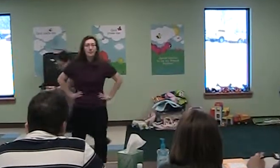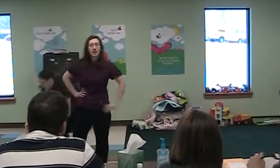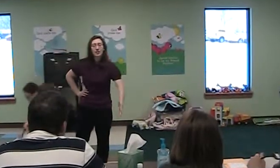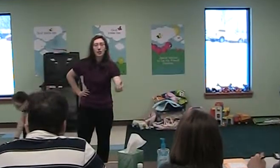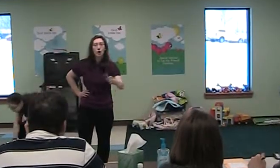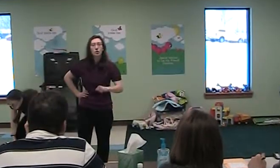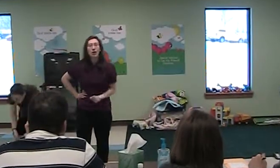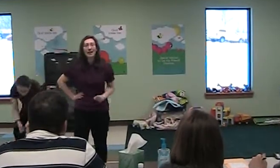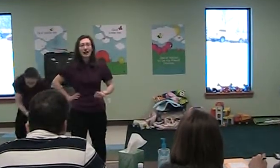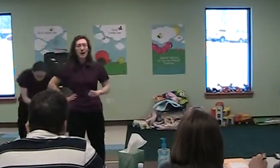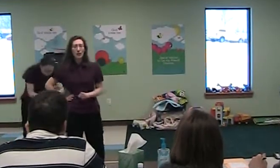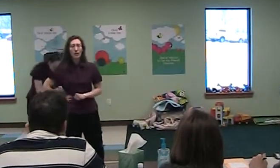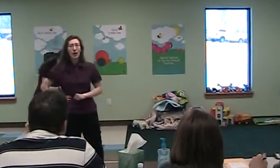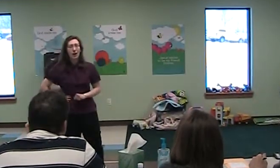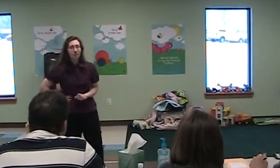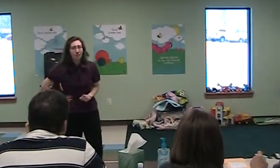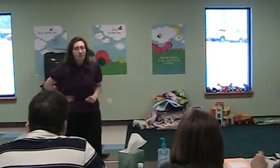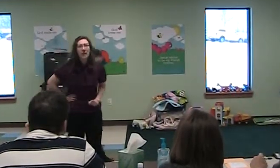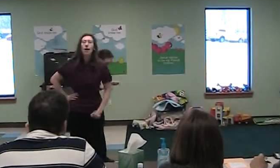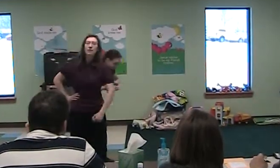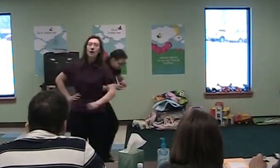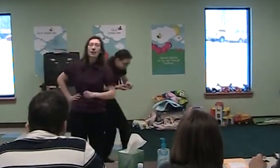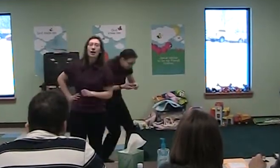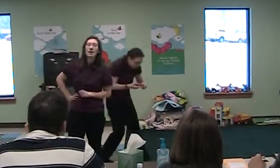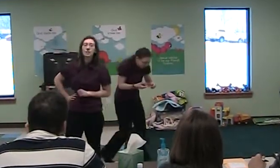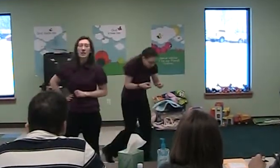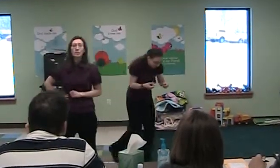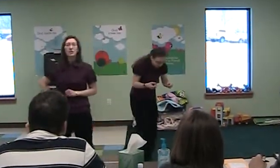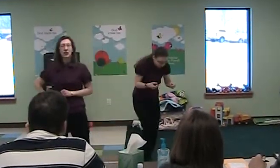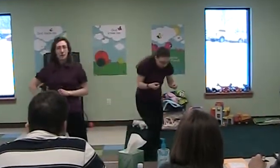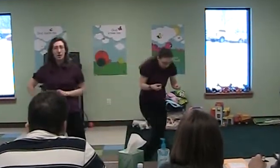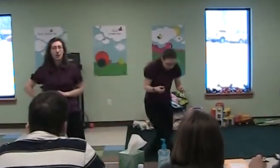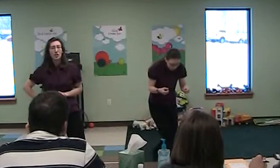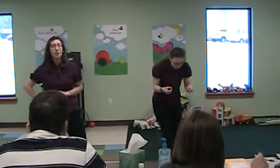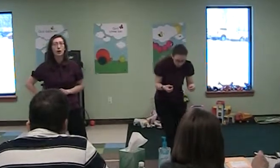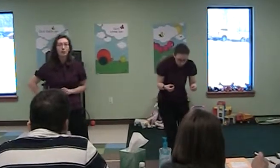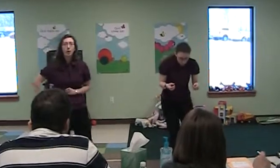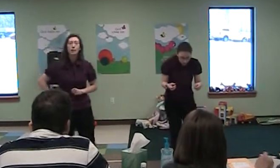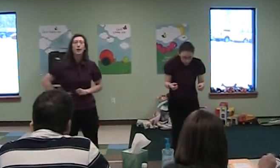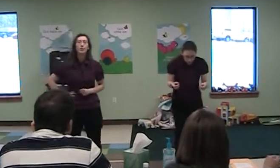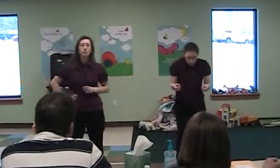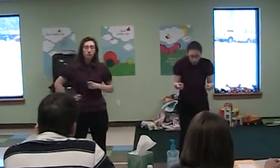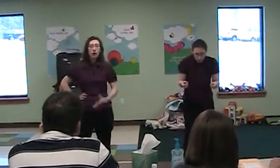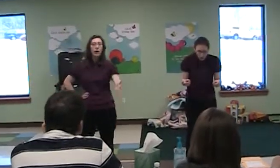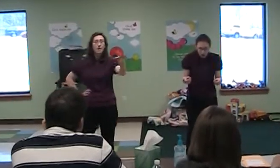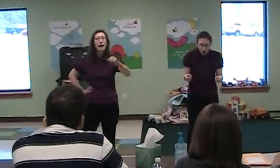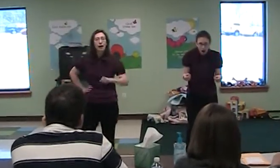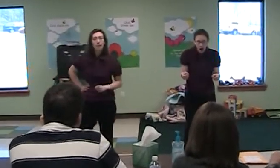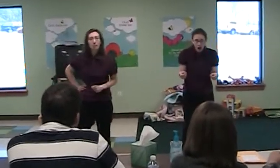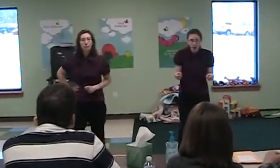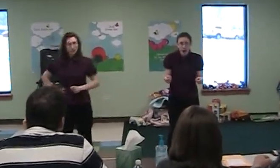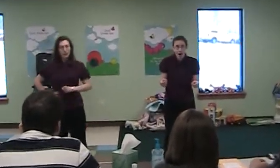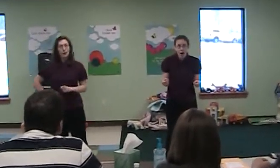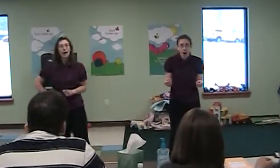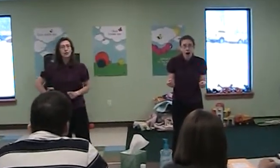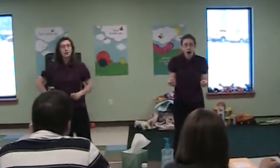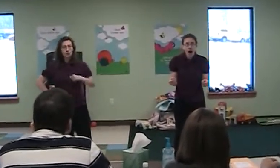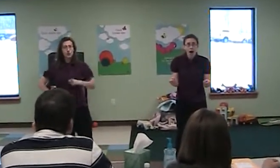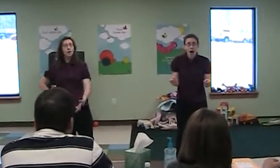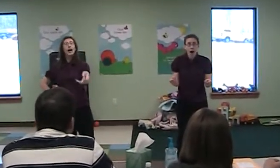It's the worst writing I ever saw. Well, if you have got any specimens of penmanship of real merit, trot them out. And if you haven't, drive